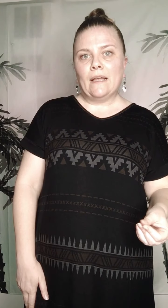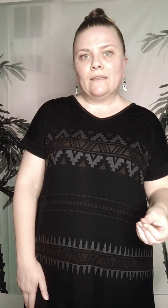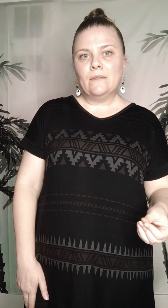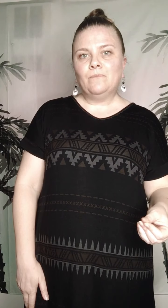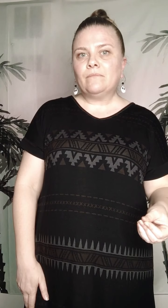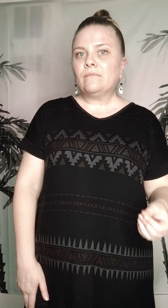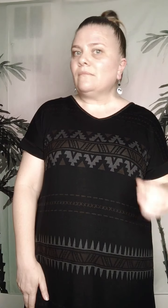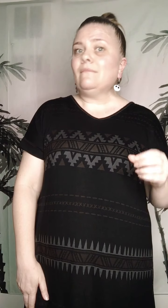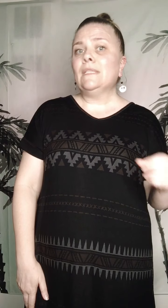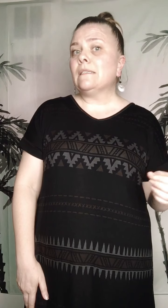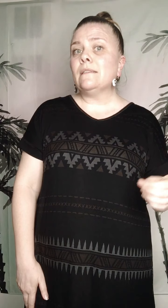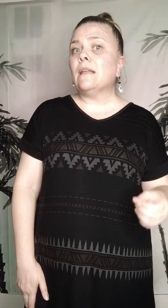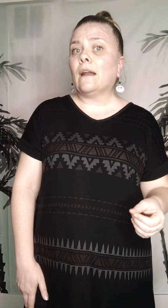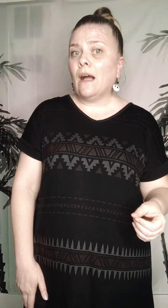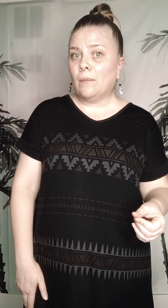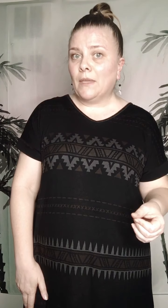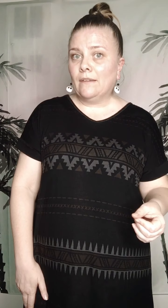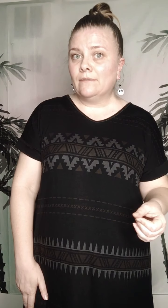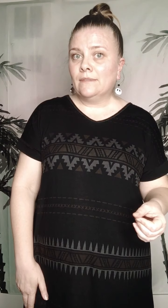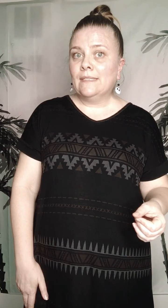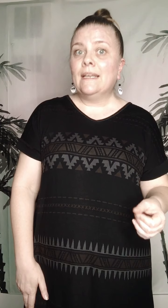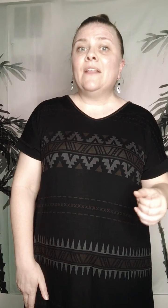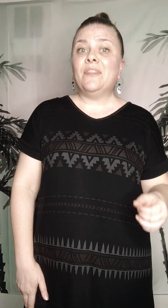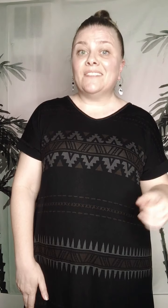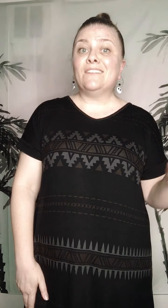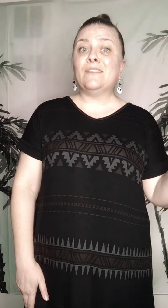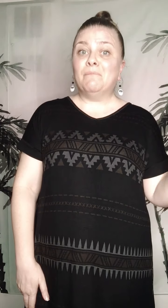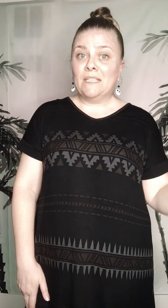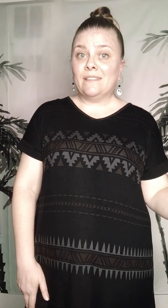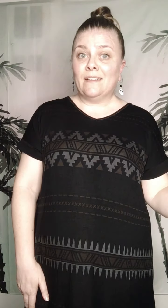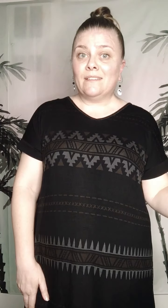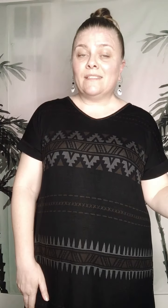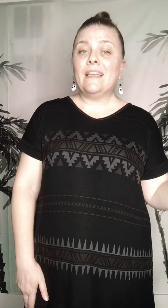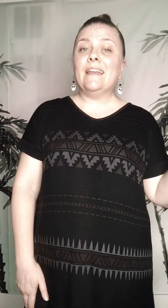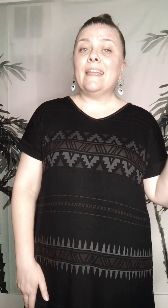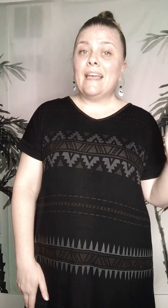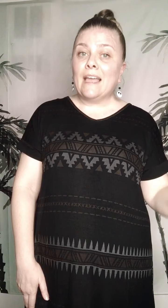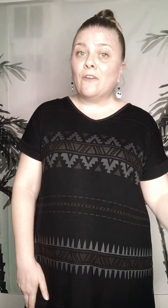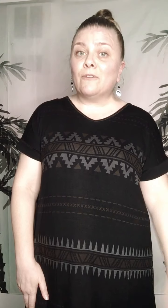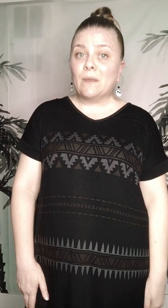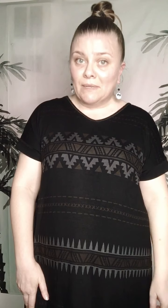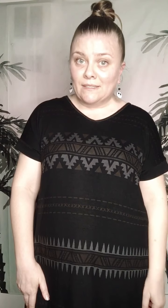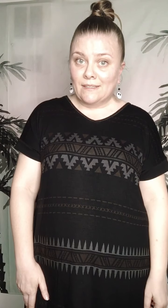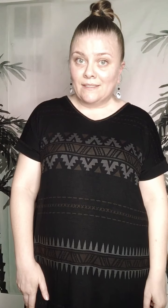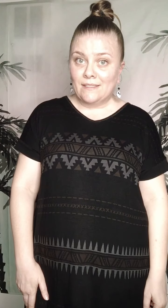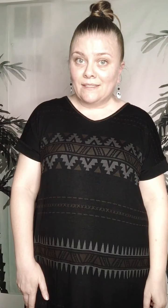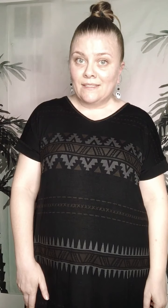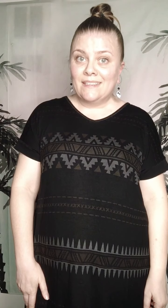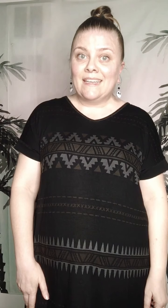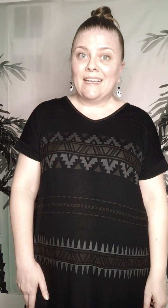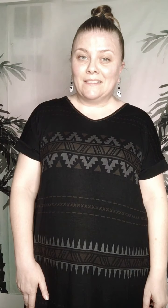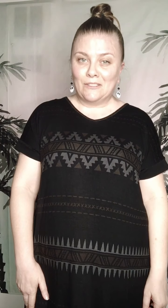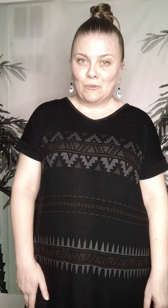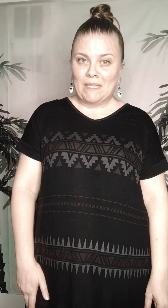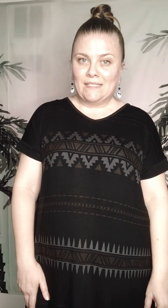this is not a hobby. This is a business and every business has expenses